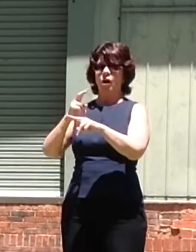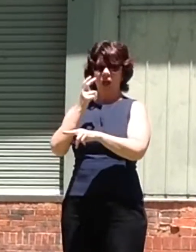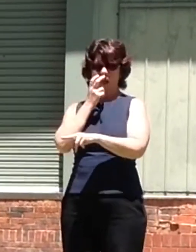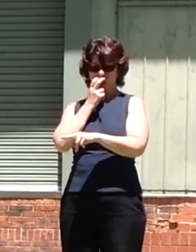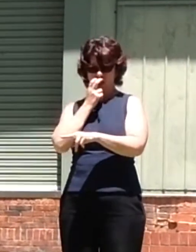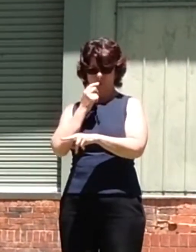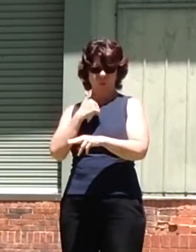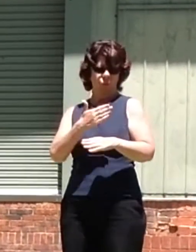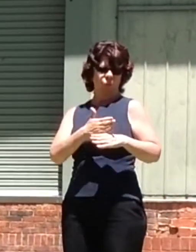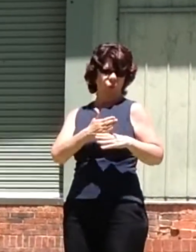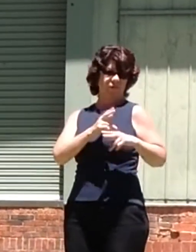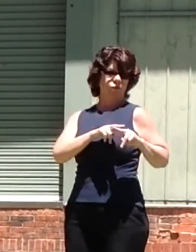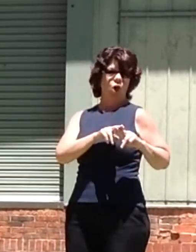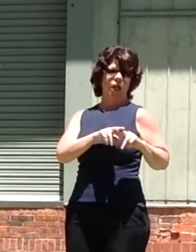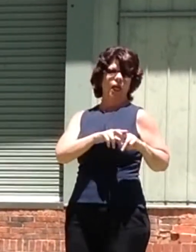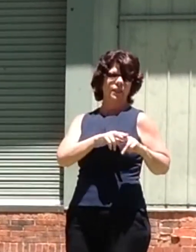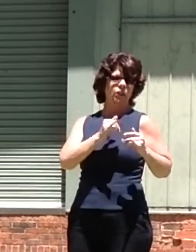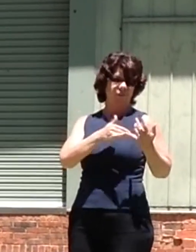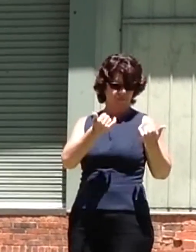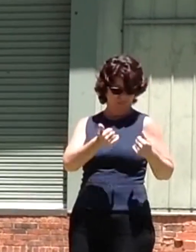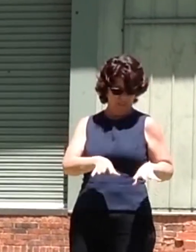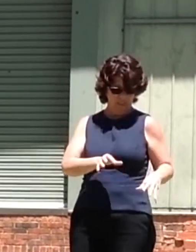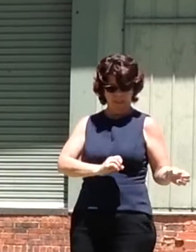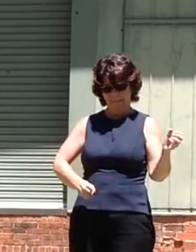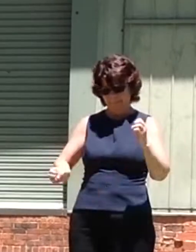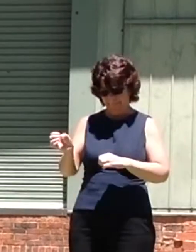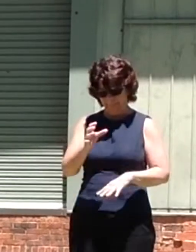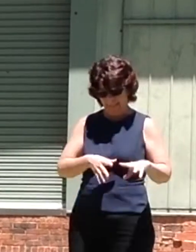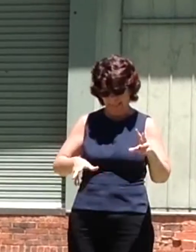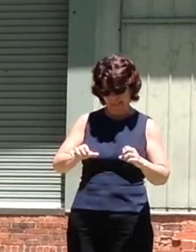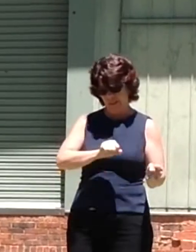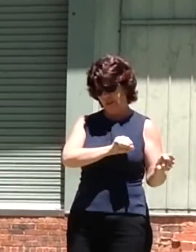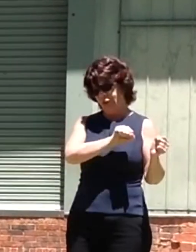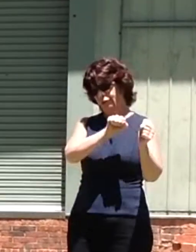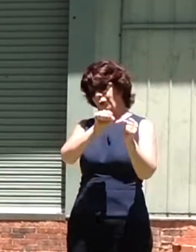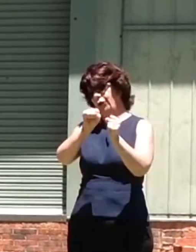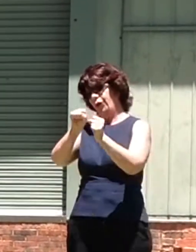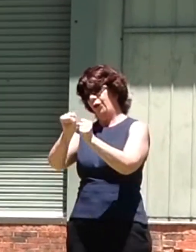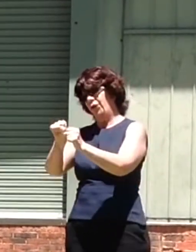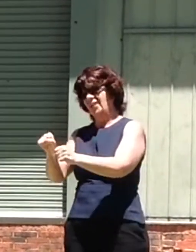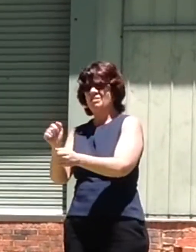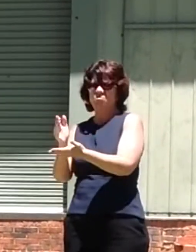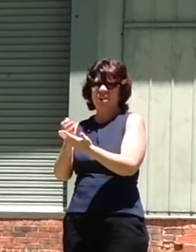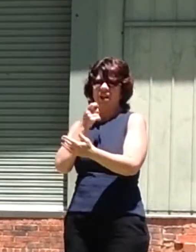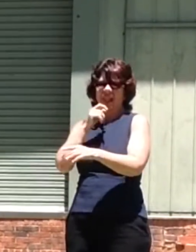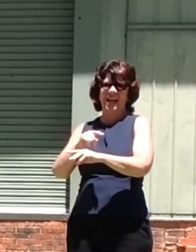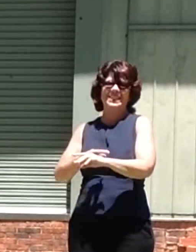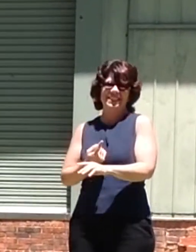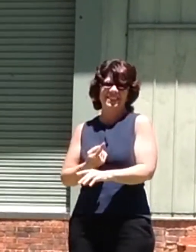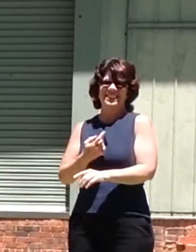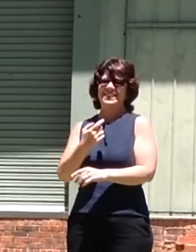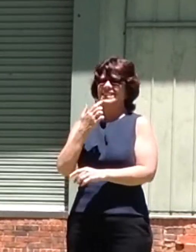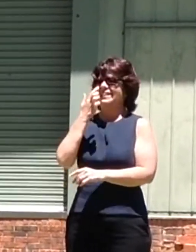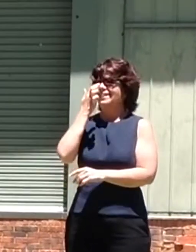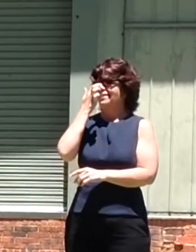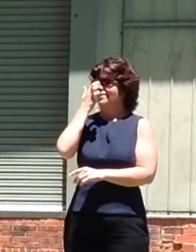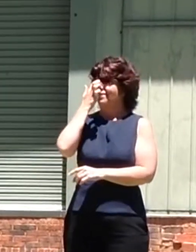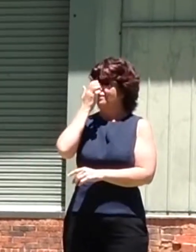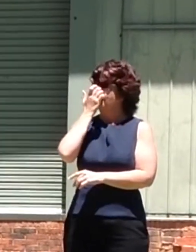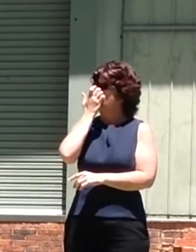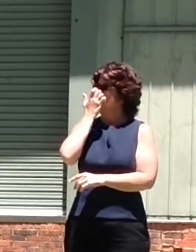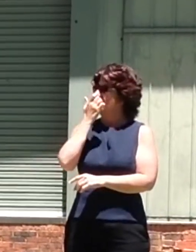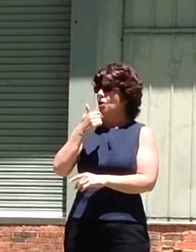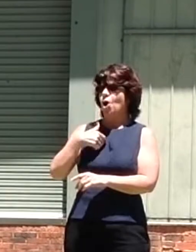all worked on the Friday, so by the time we all packed our stuff, got our camping gear together and got going, it was fairly late. I